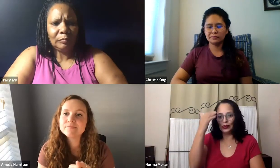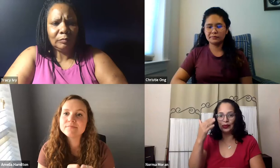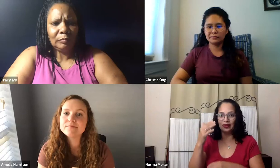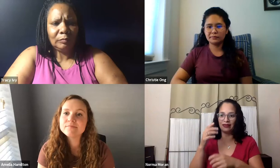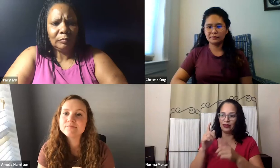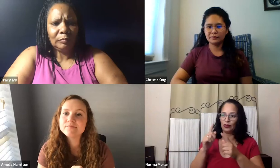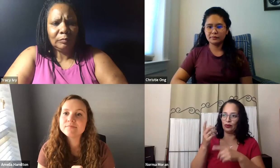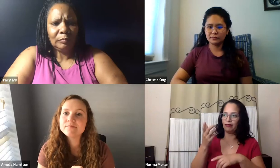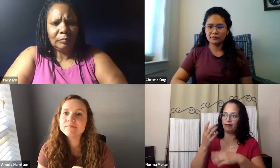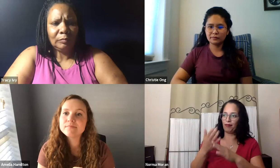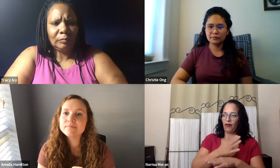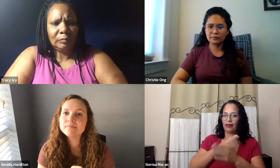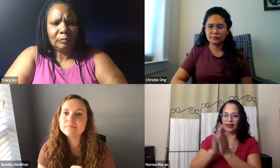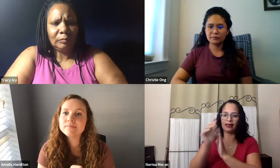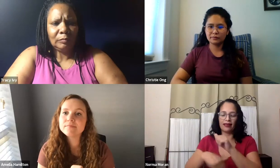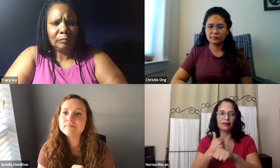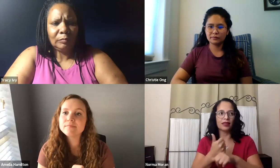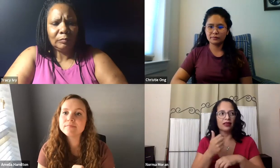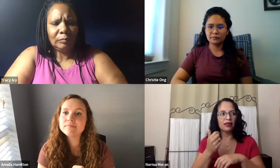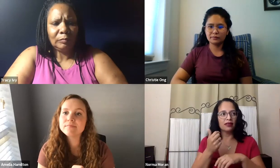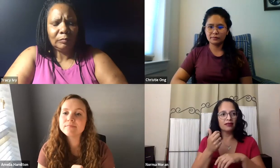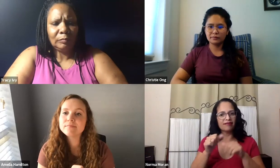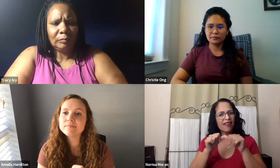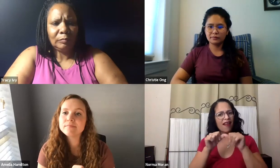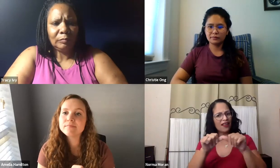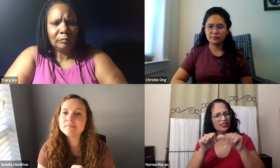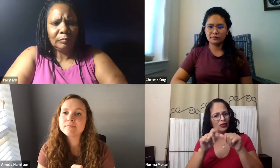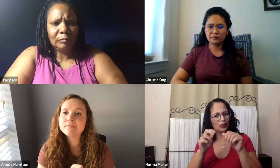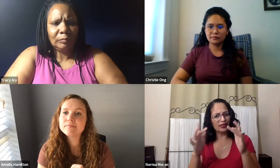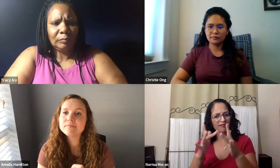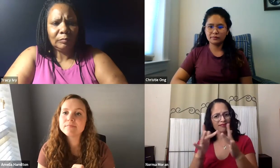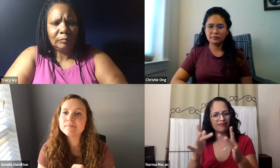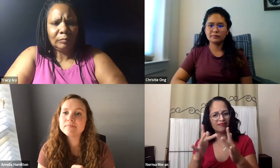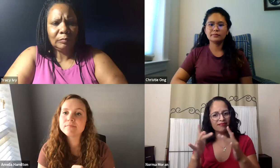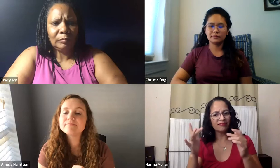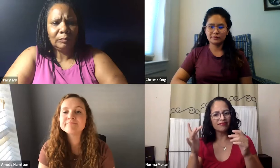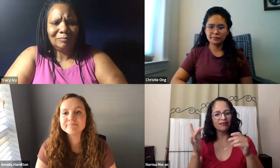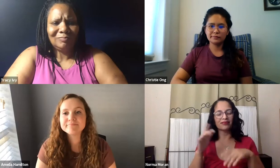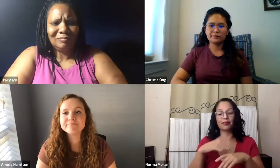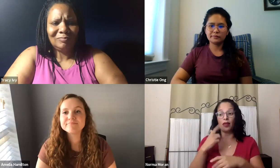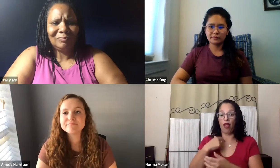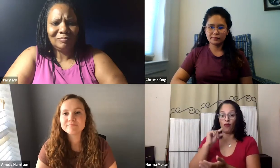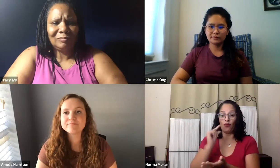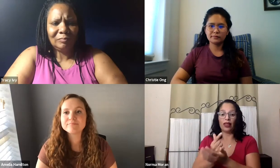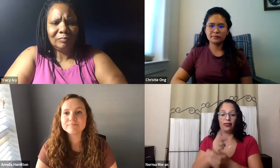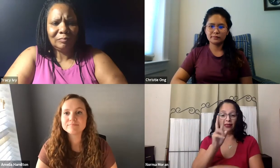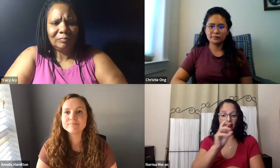When I look back, I wish that I knew, actually before I became an alumni, I wish I had known to keep in touch.